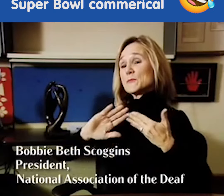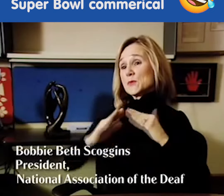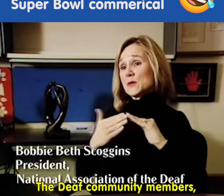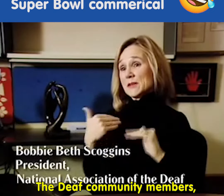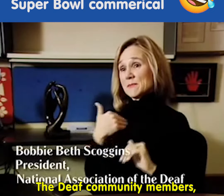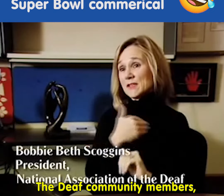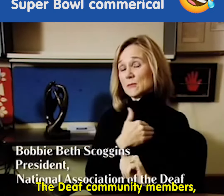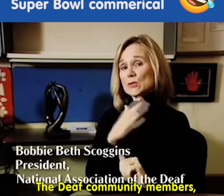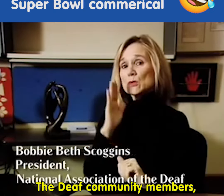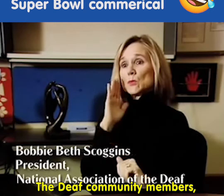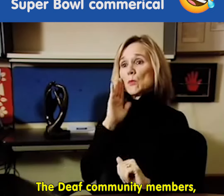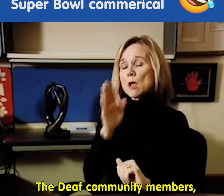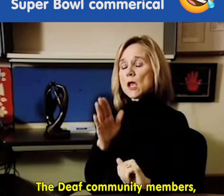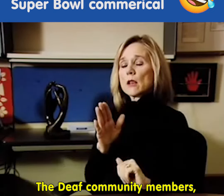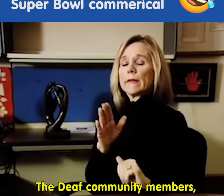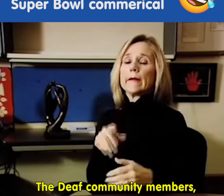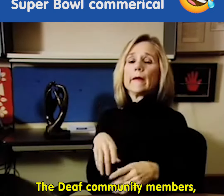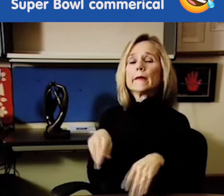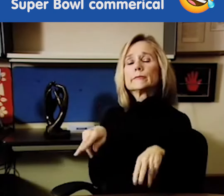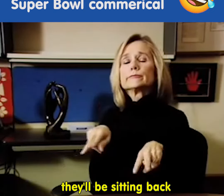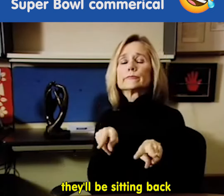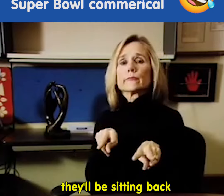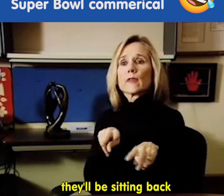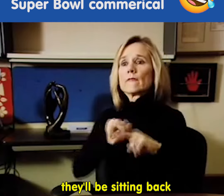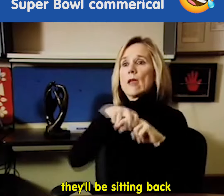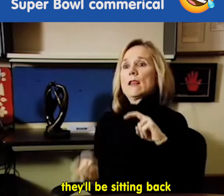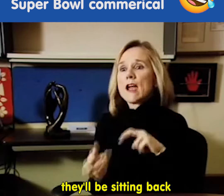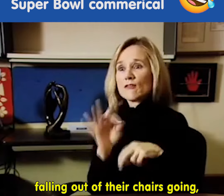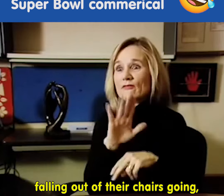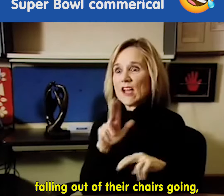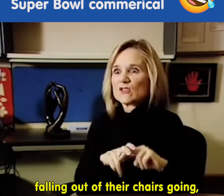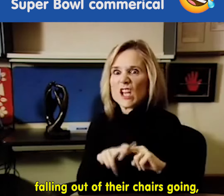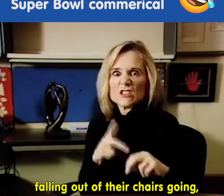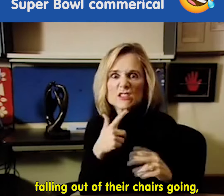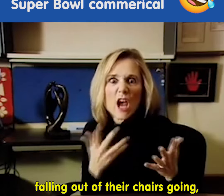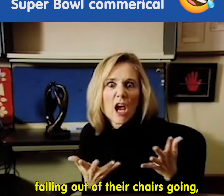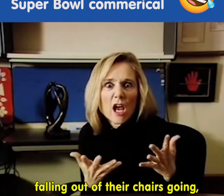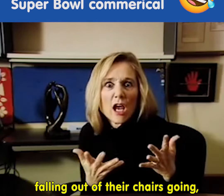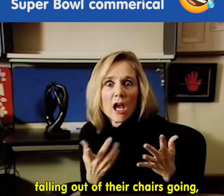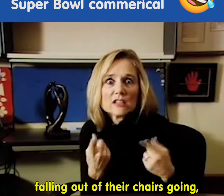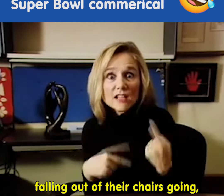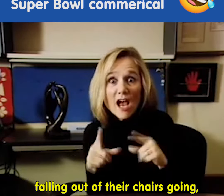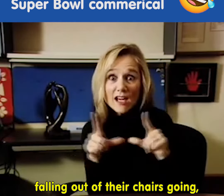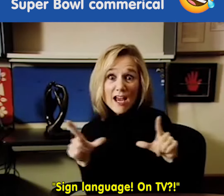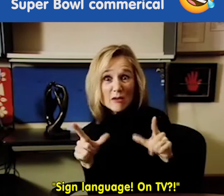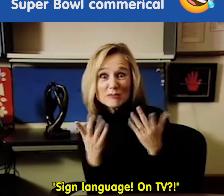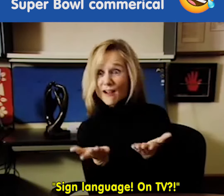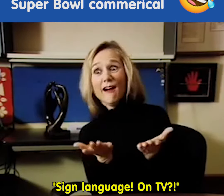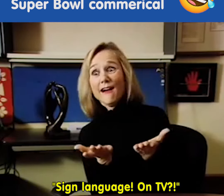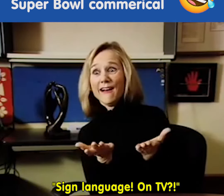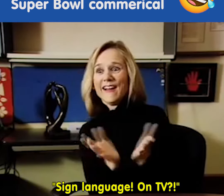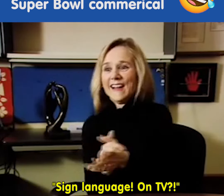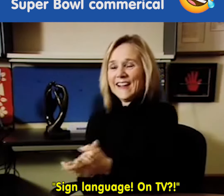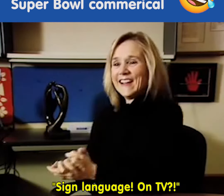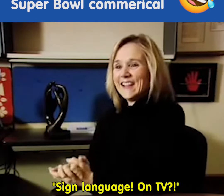The deaf community members they'll be sitting back falling out of their chairs going sign language on TV.